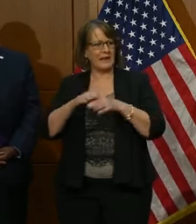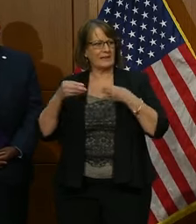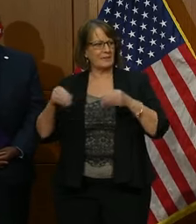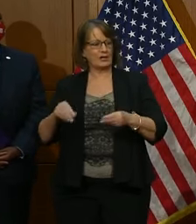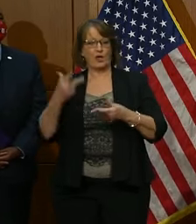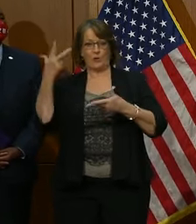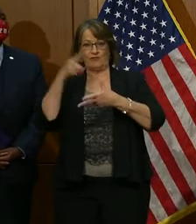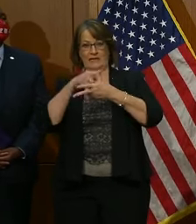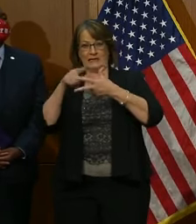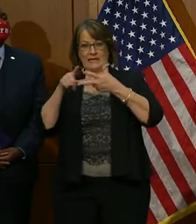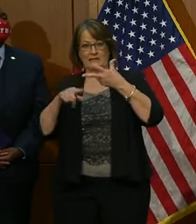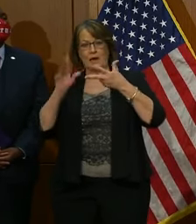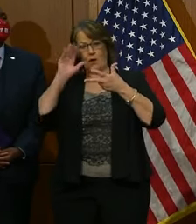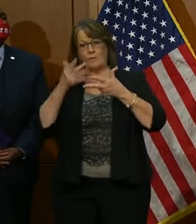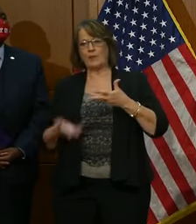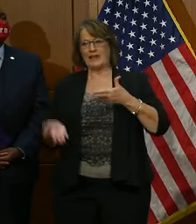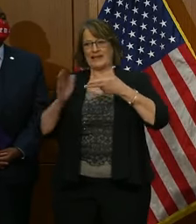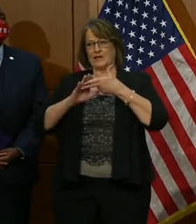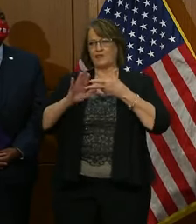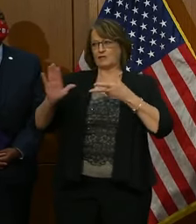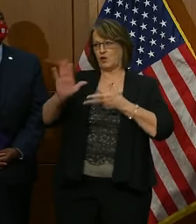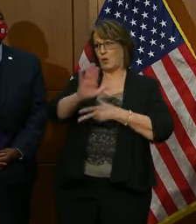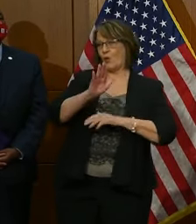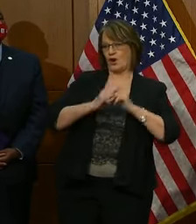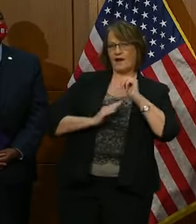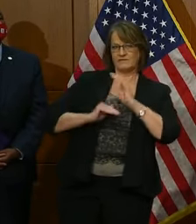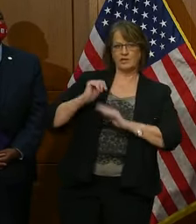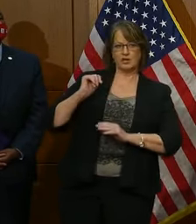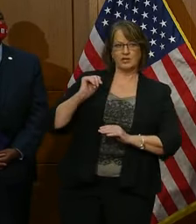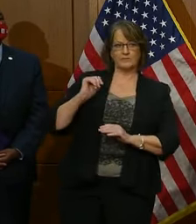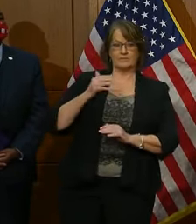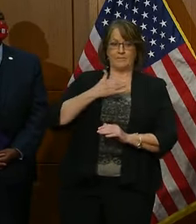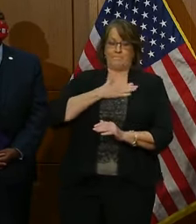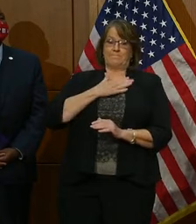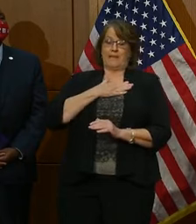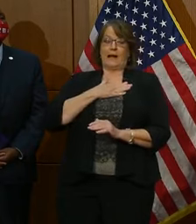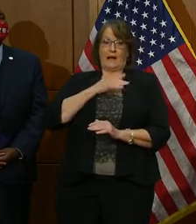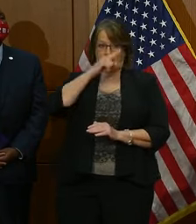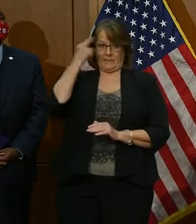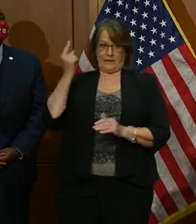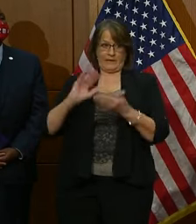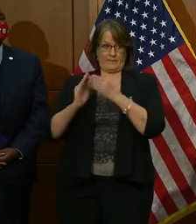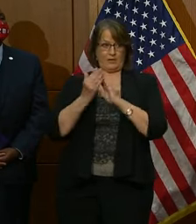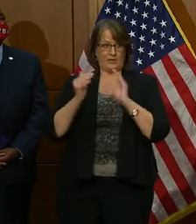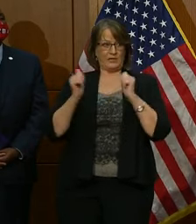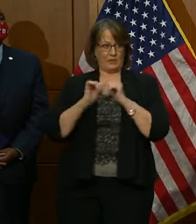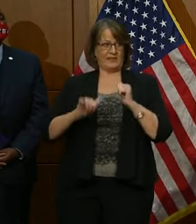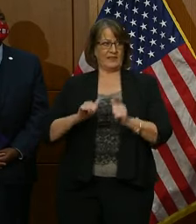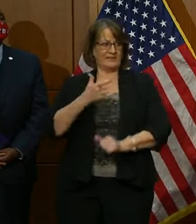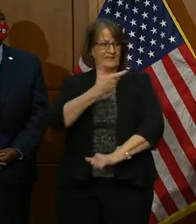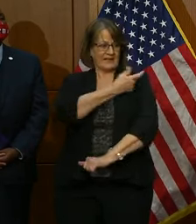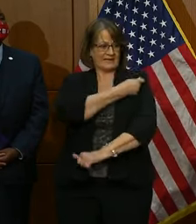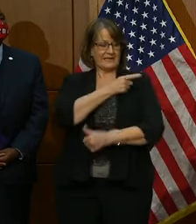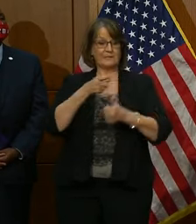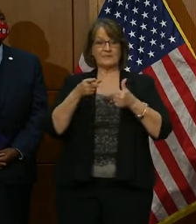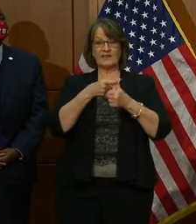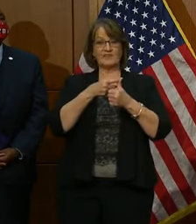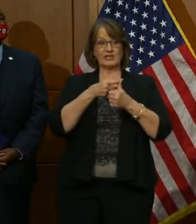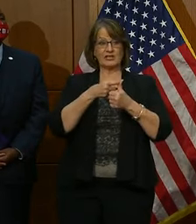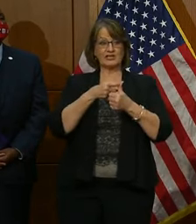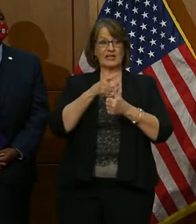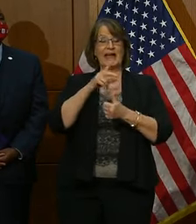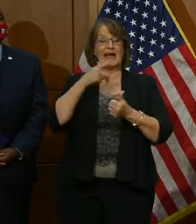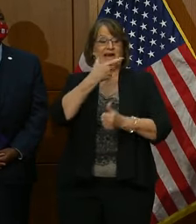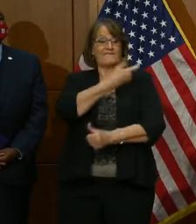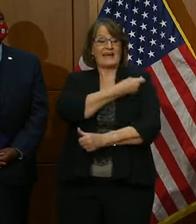three points and hopefully increase the comfort of my community with these vaccines. First, vaccine design.